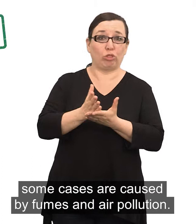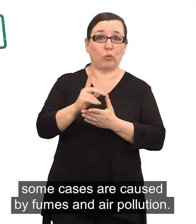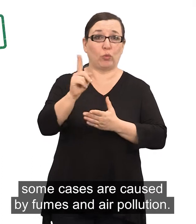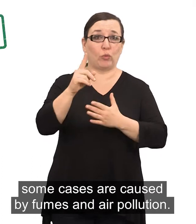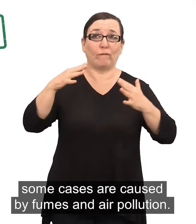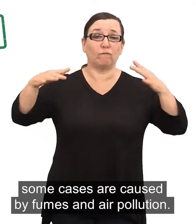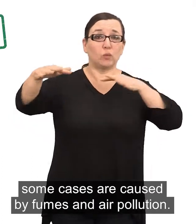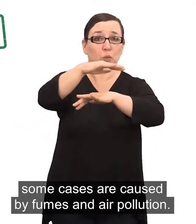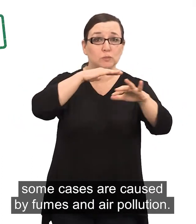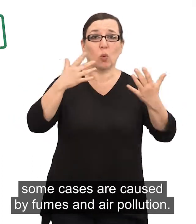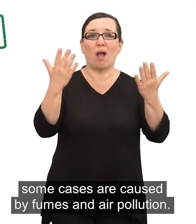fumes and air pollution.